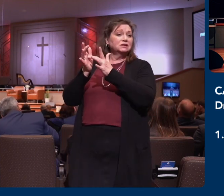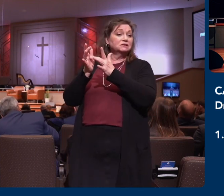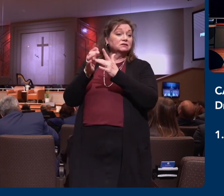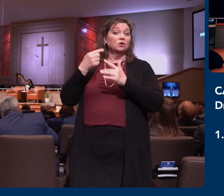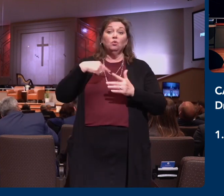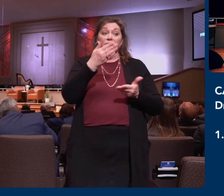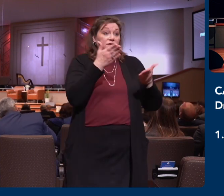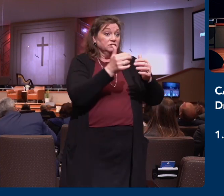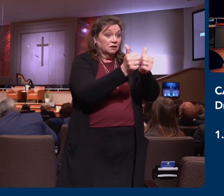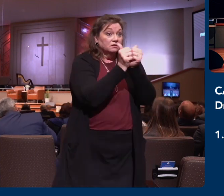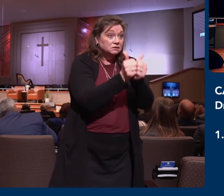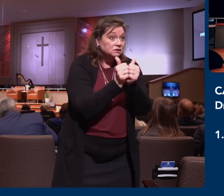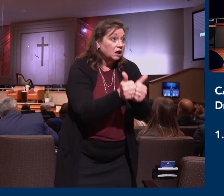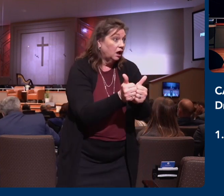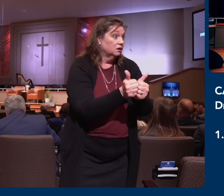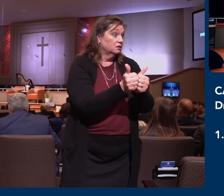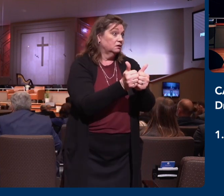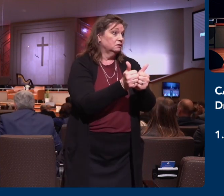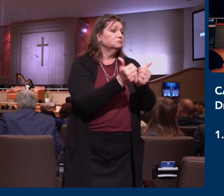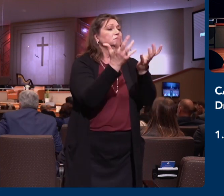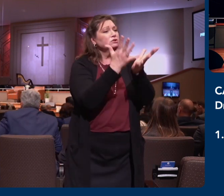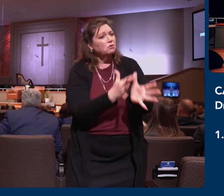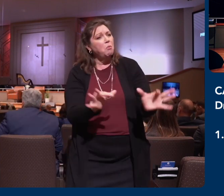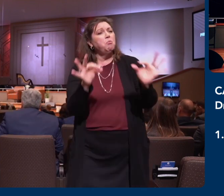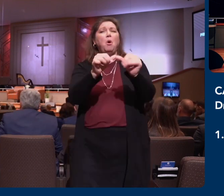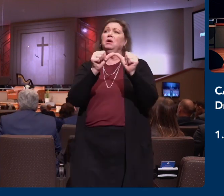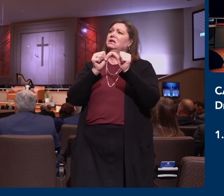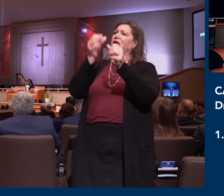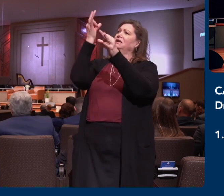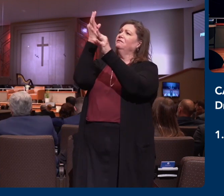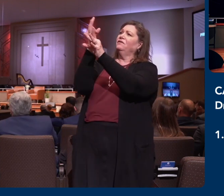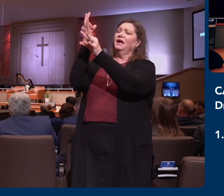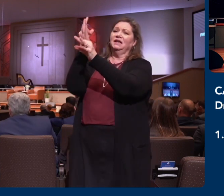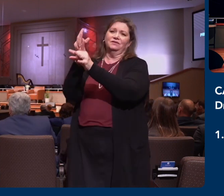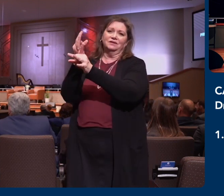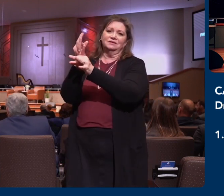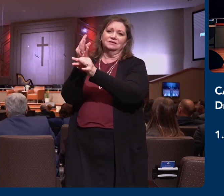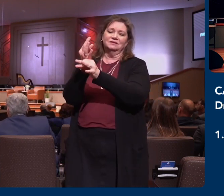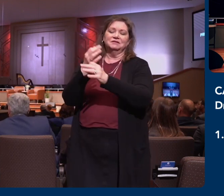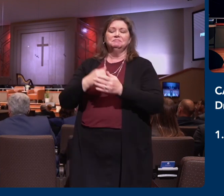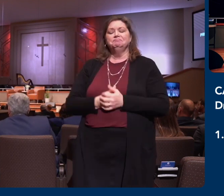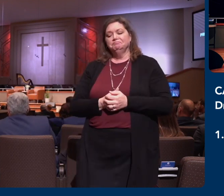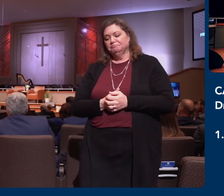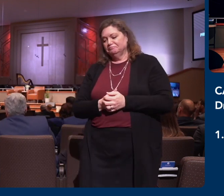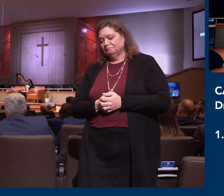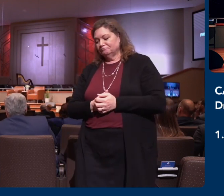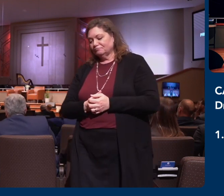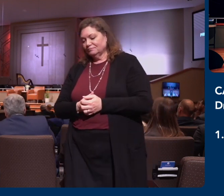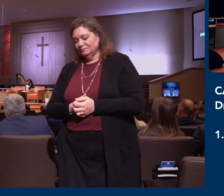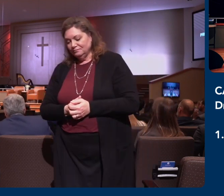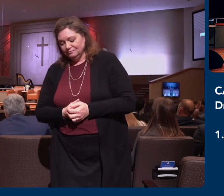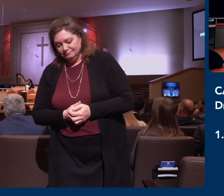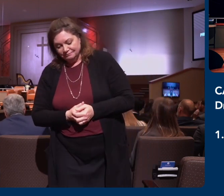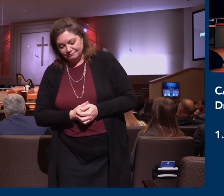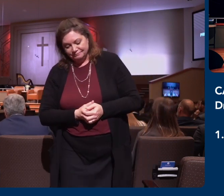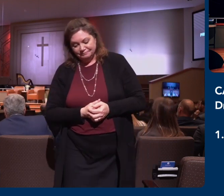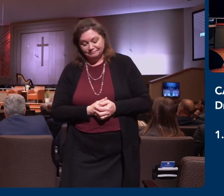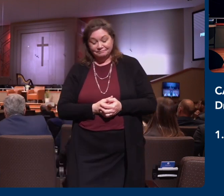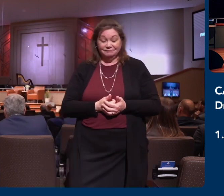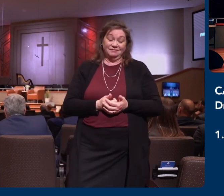faithful to the local church. Sometimes we get familiar with each other. Sometimes we get to know each other a little too well. And we see